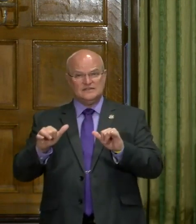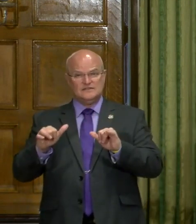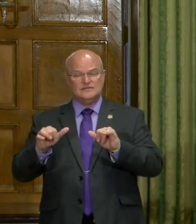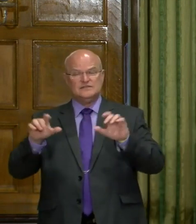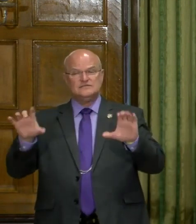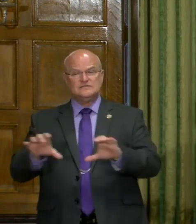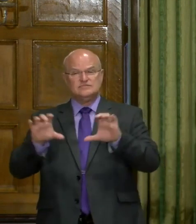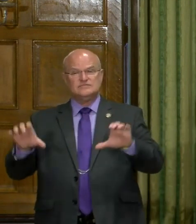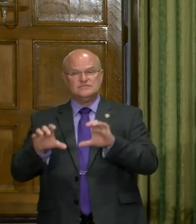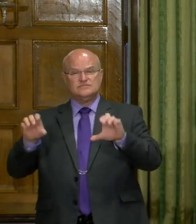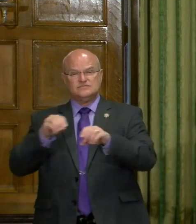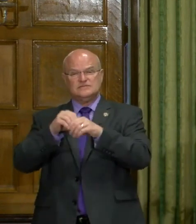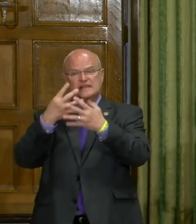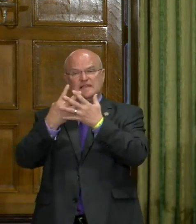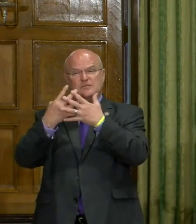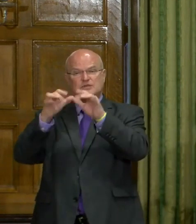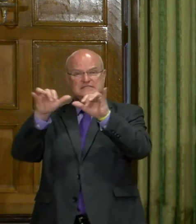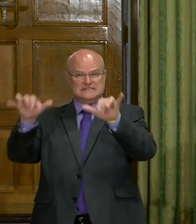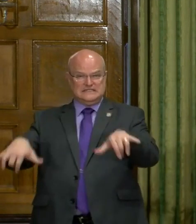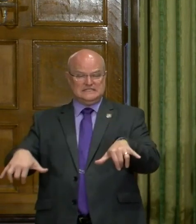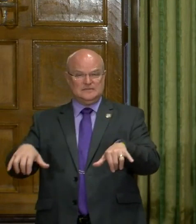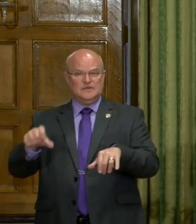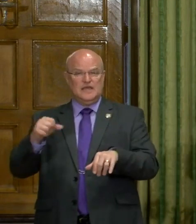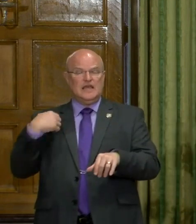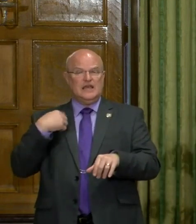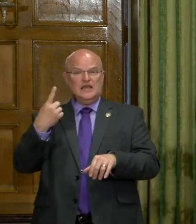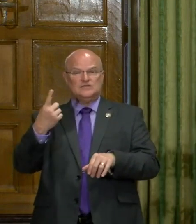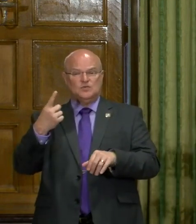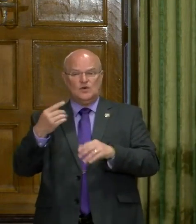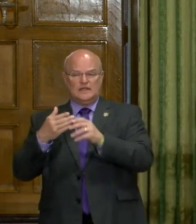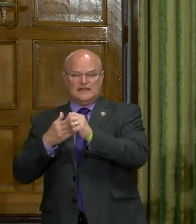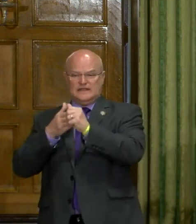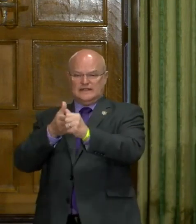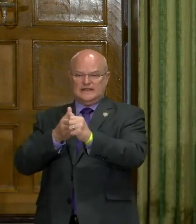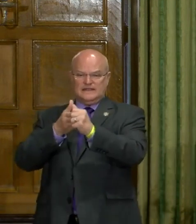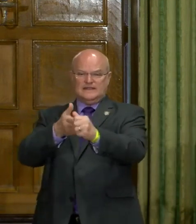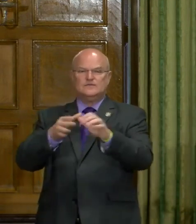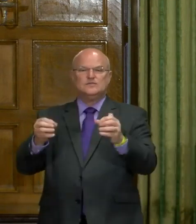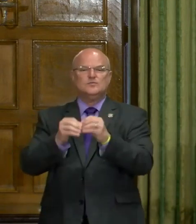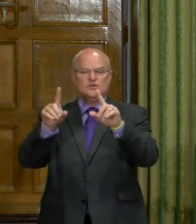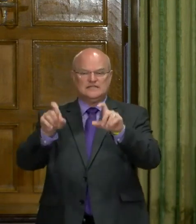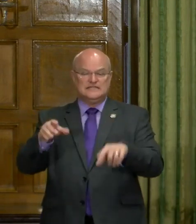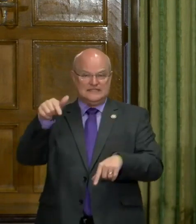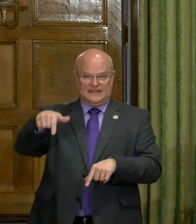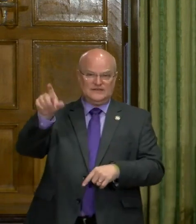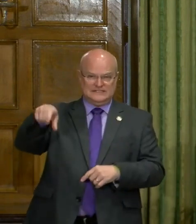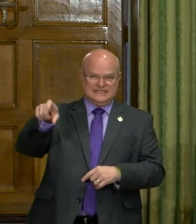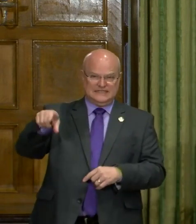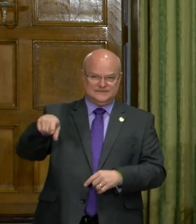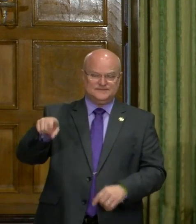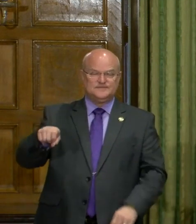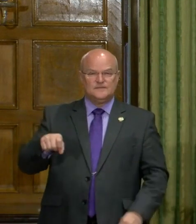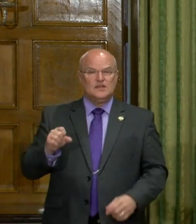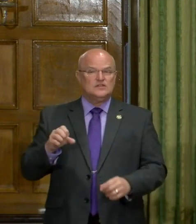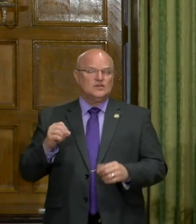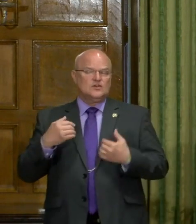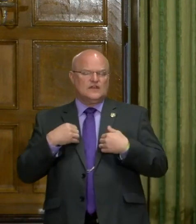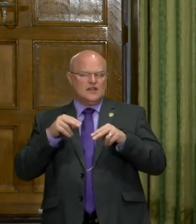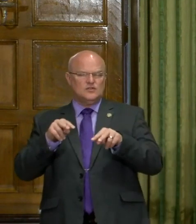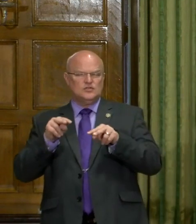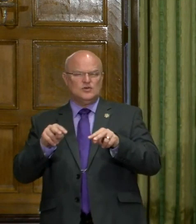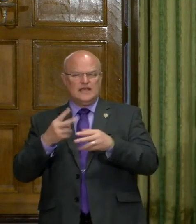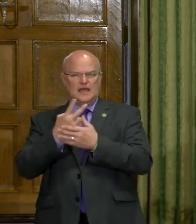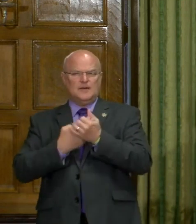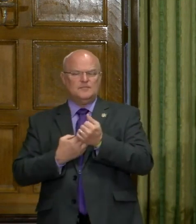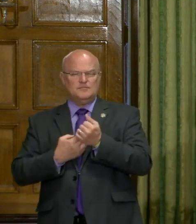continue to be done in the prison system. And, uh, as one leads to another, we will do more testing as needed. Uh, and so you've got to